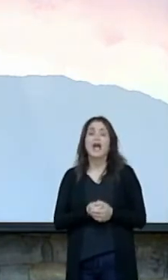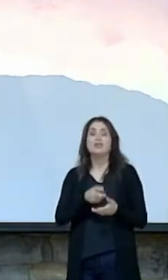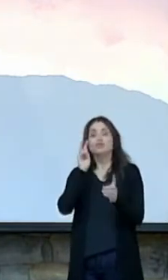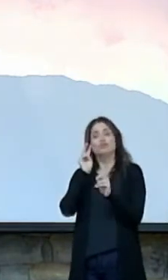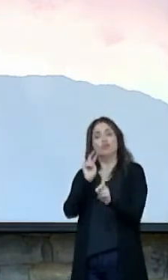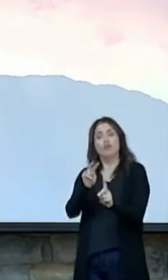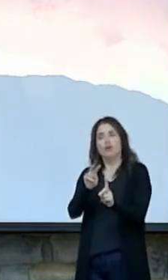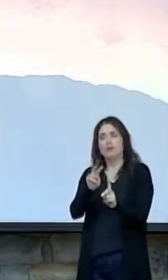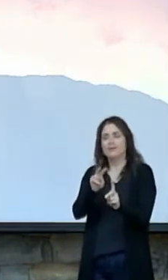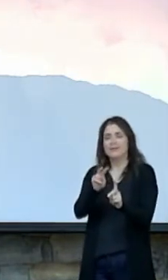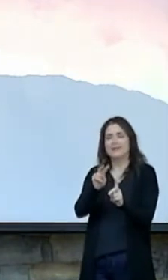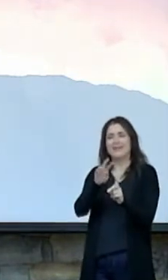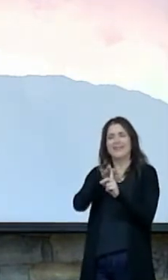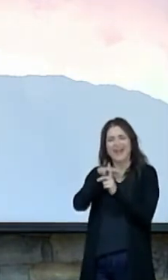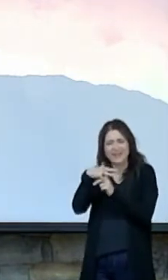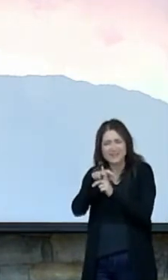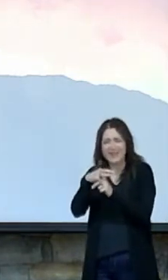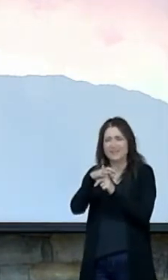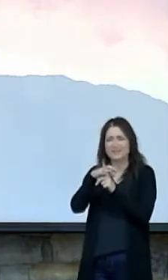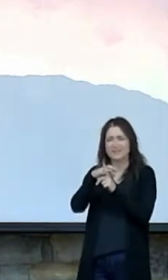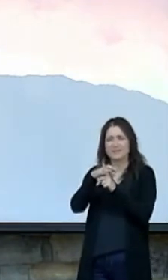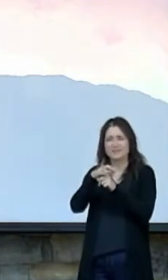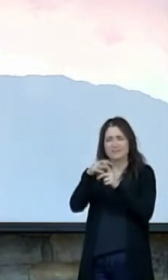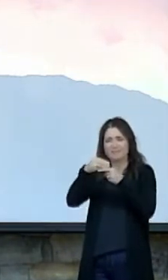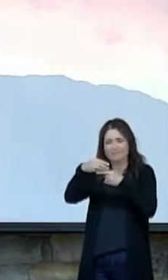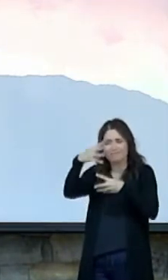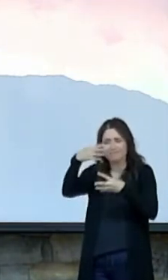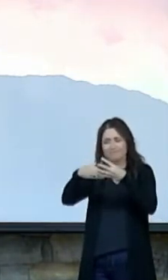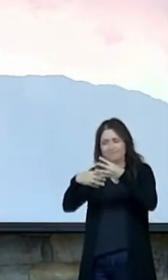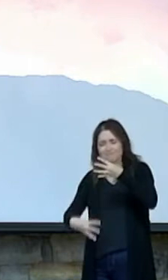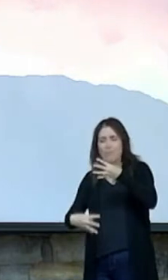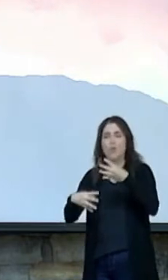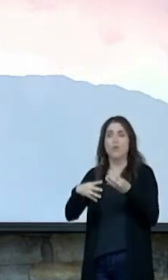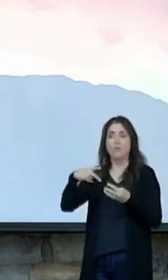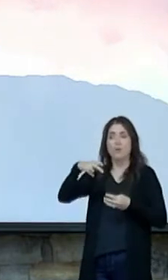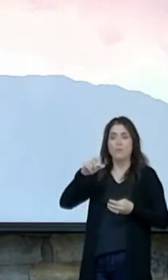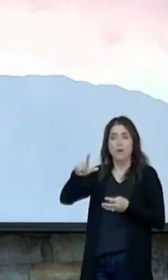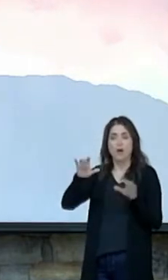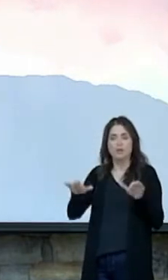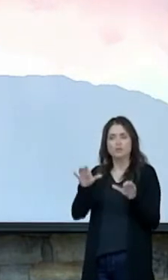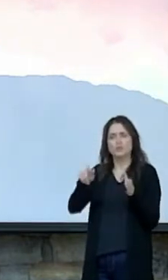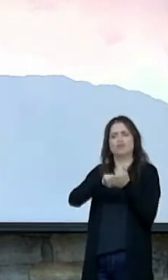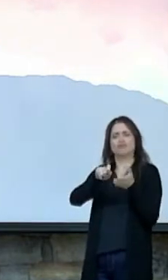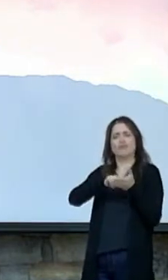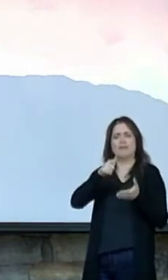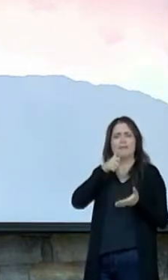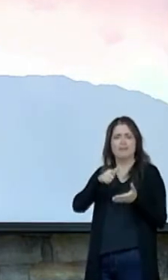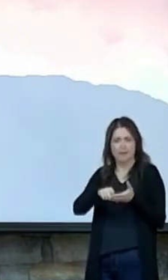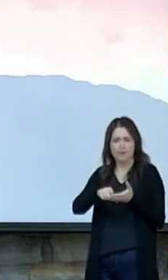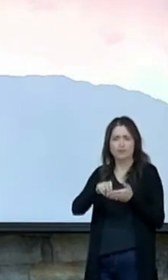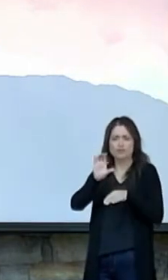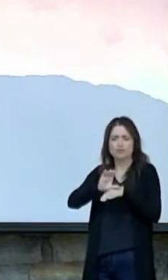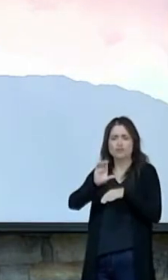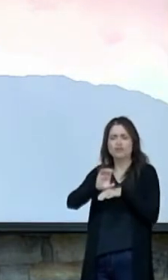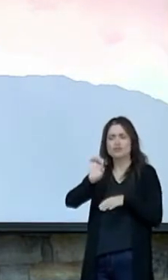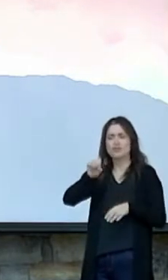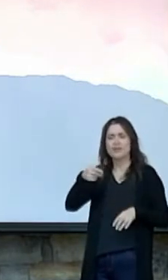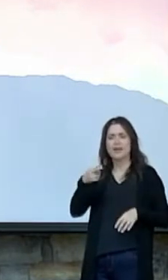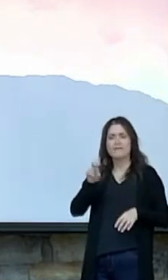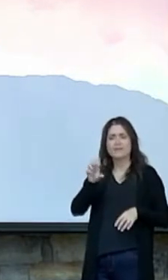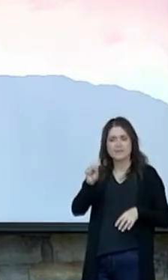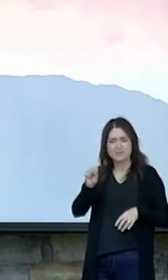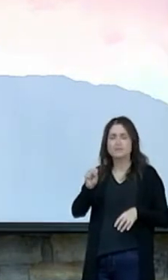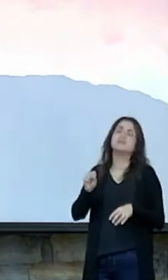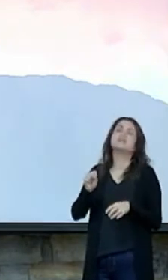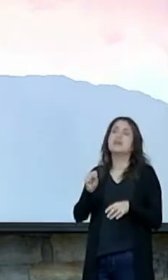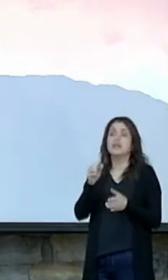the context of what Paul is doing, he's writing a letter to the church in Ephesus. And in chapter 2,